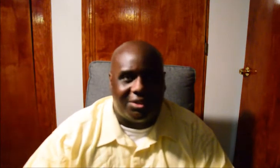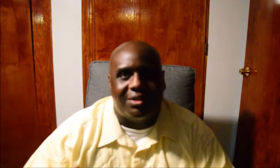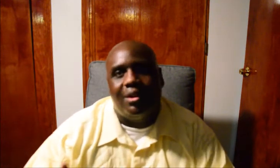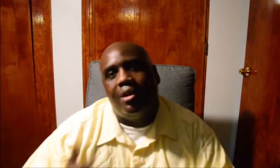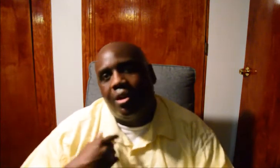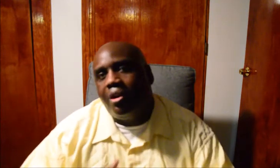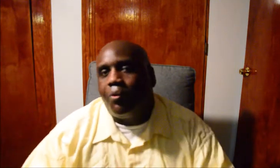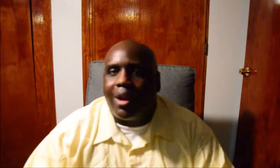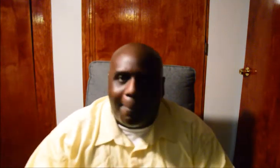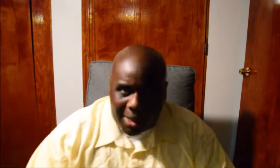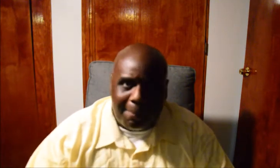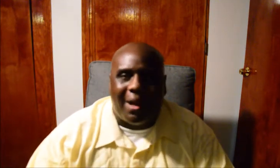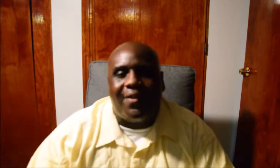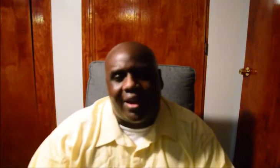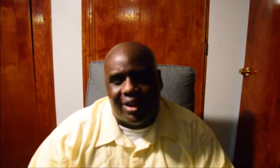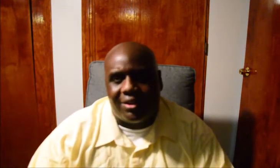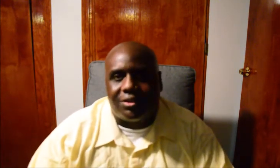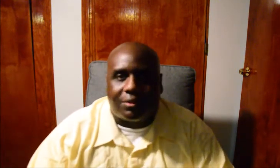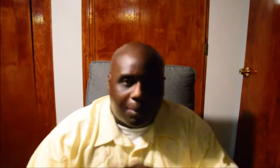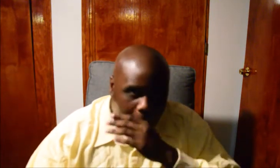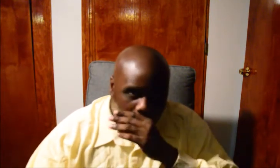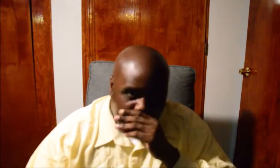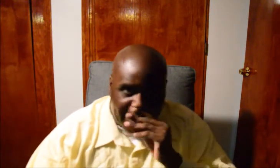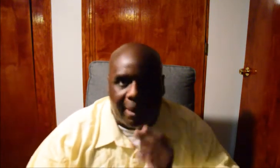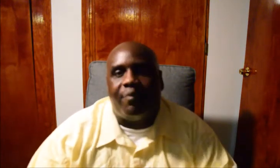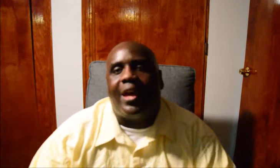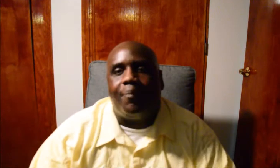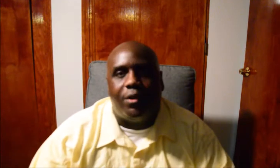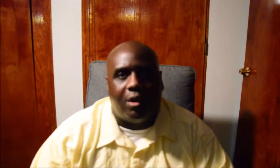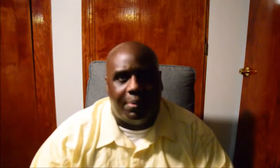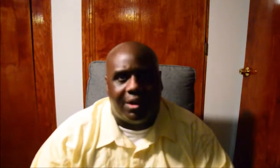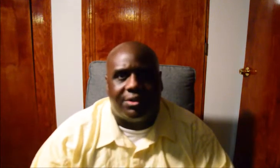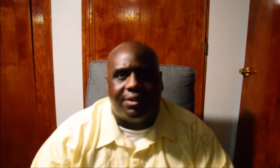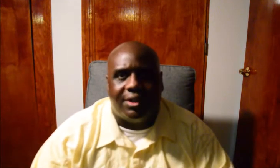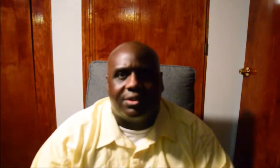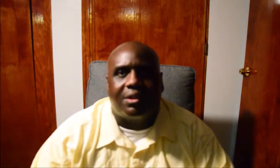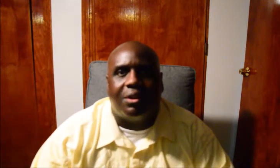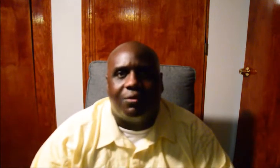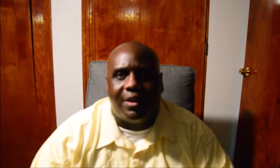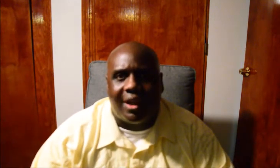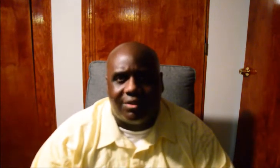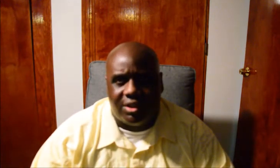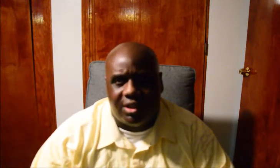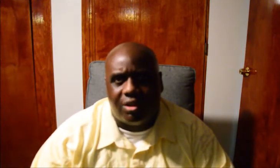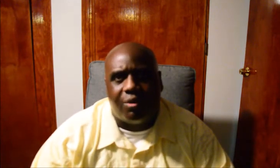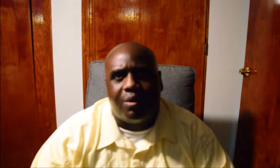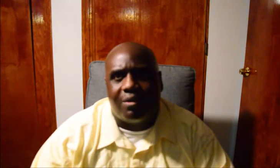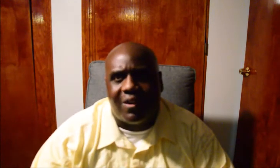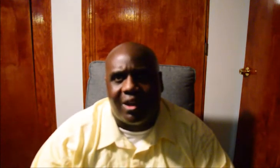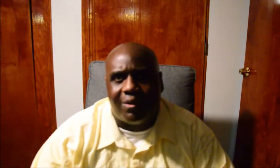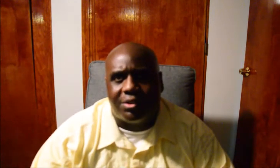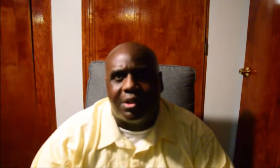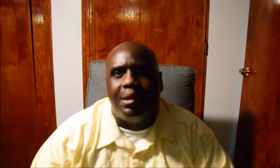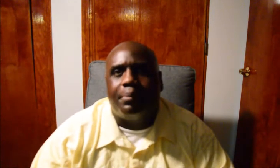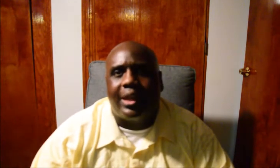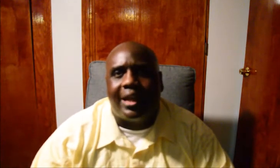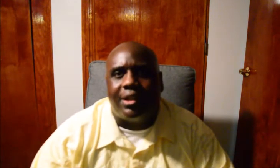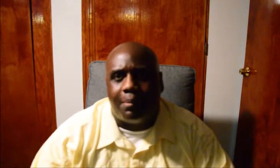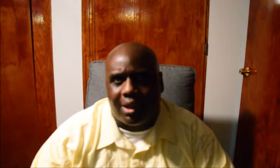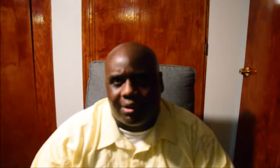threaten us. What I mean by that is that, you know, because of this COVID-19, coronavirus,